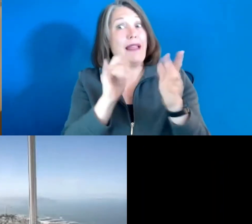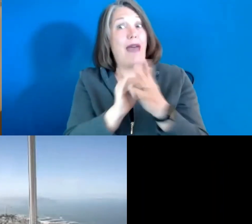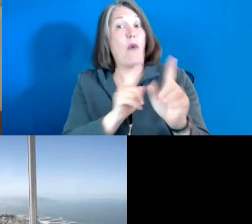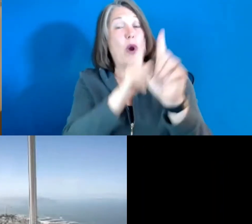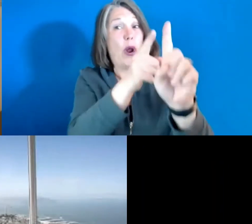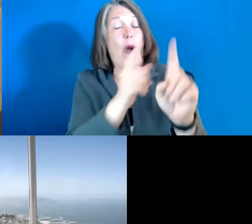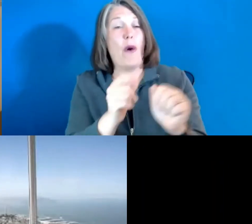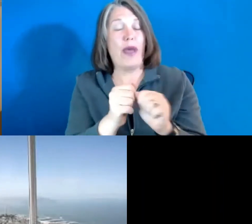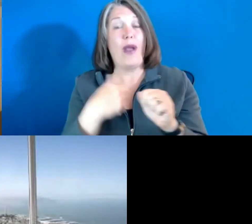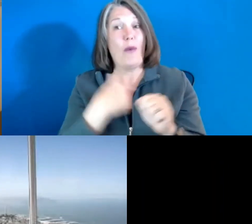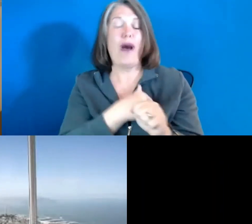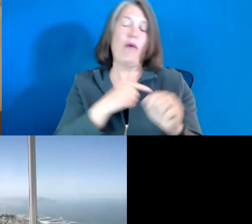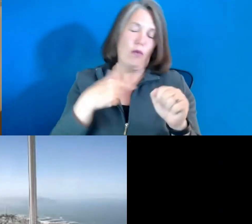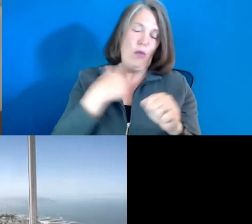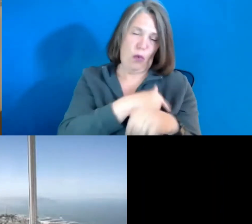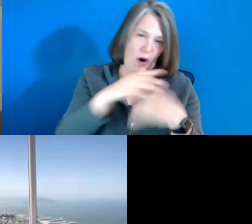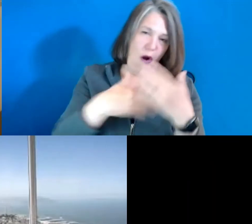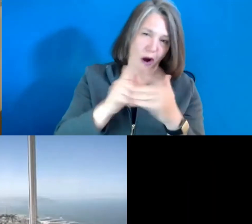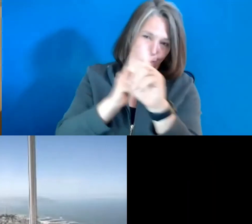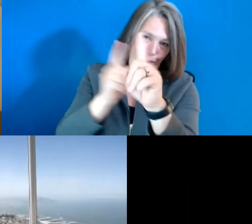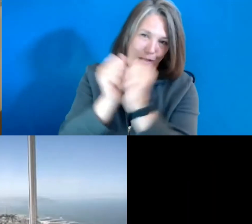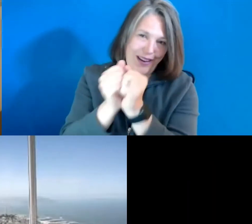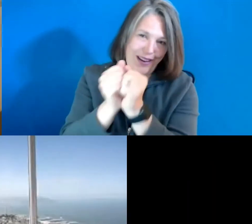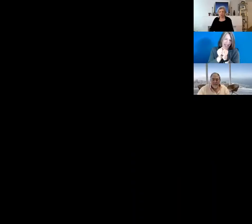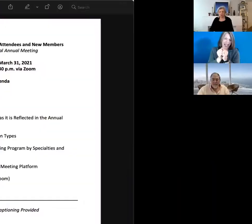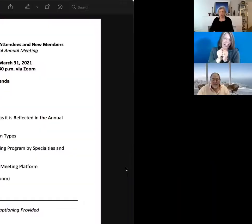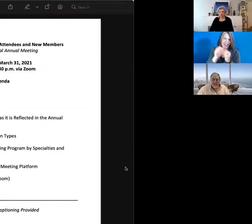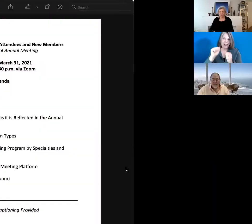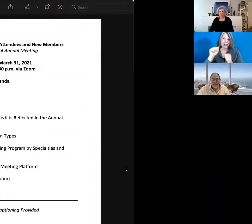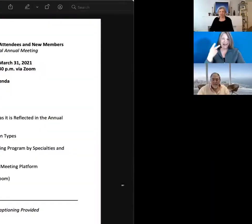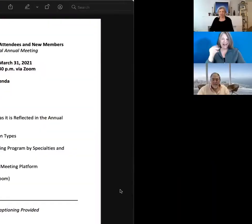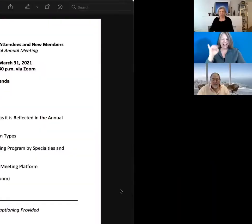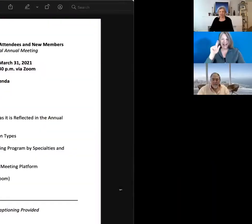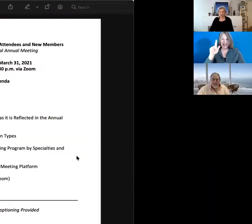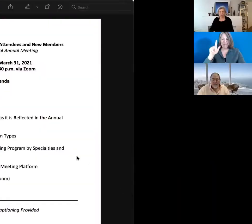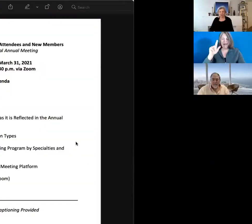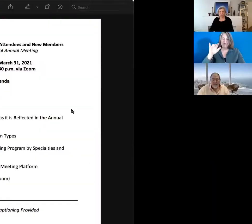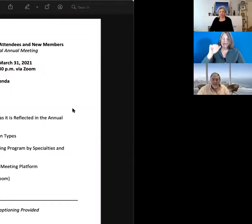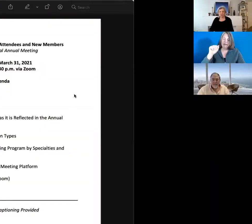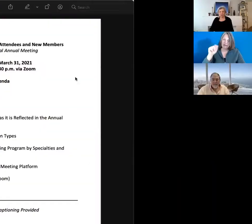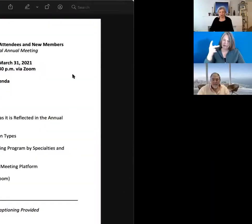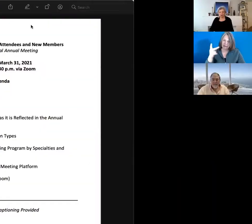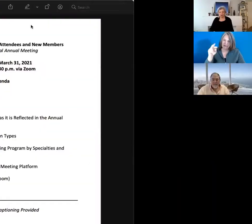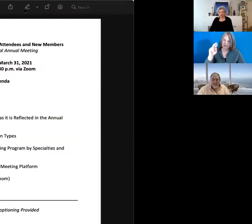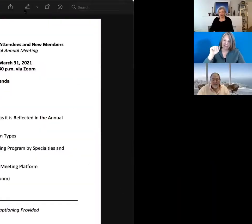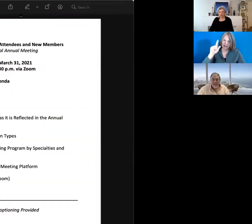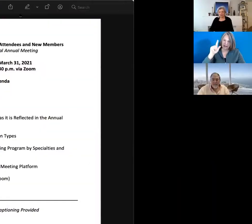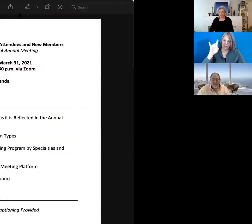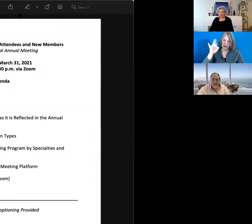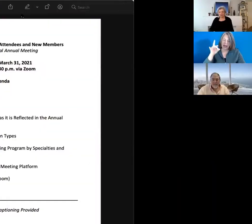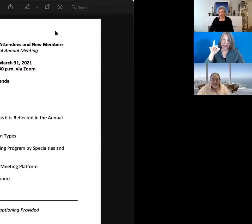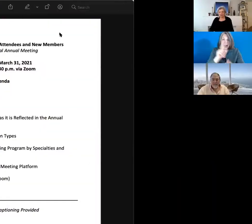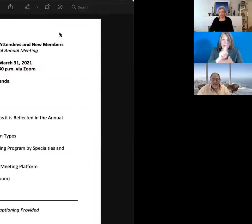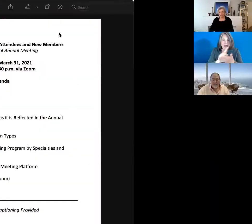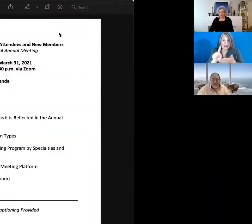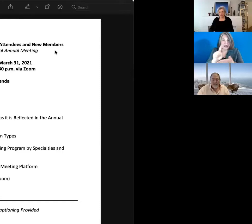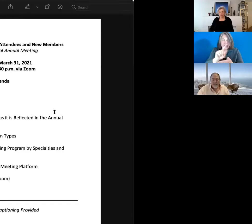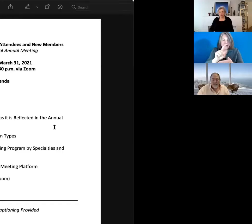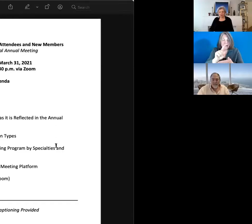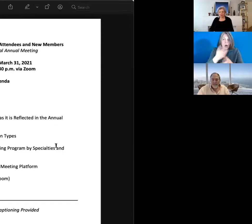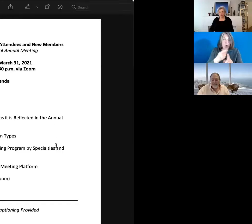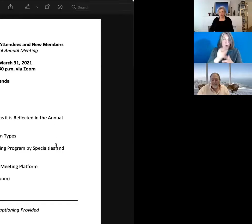to where we are all going together on April 8th, a week from tomorrow, is that